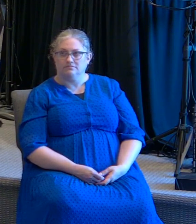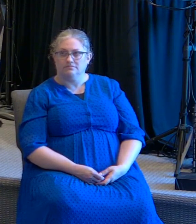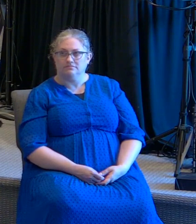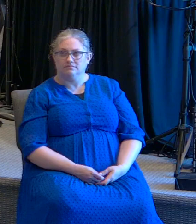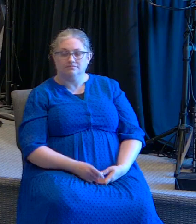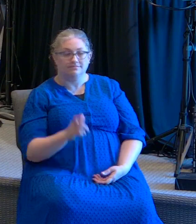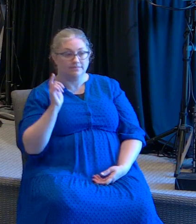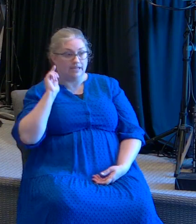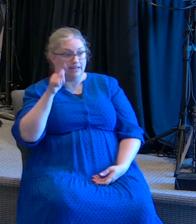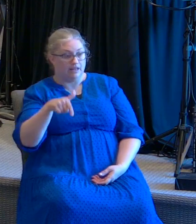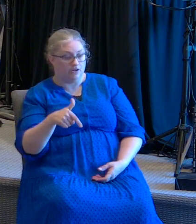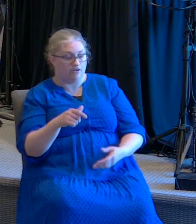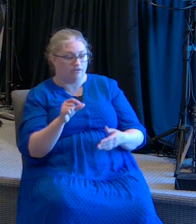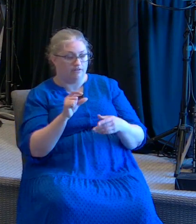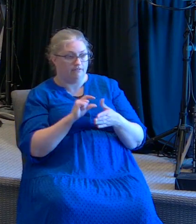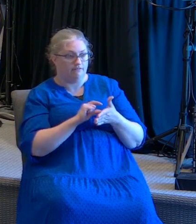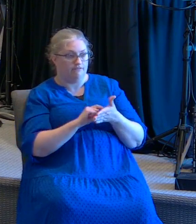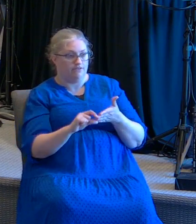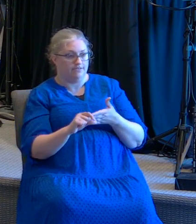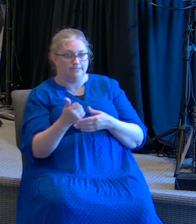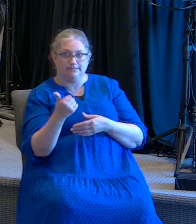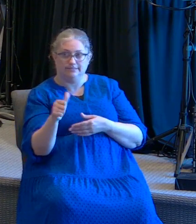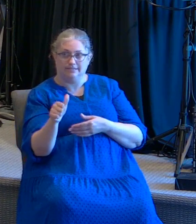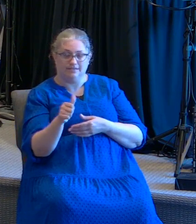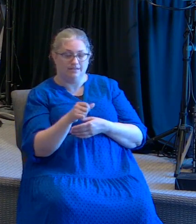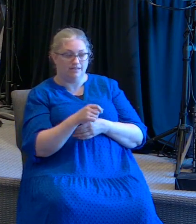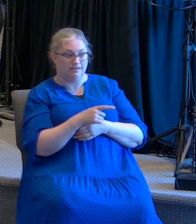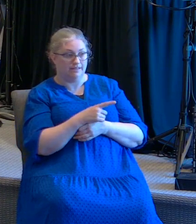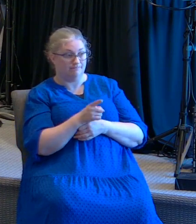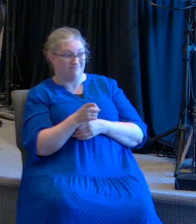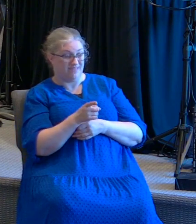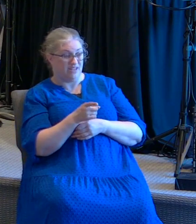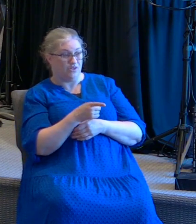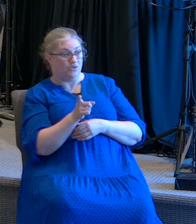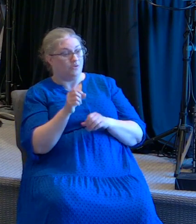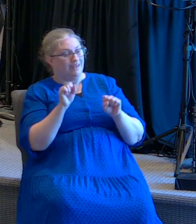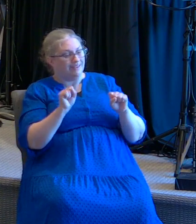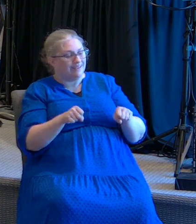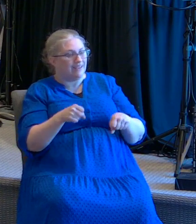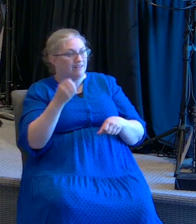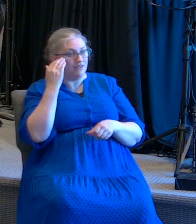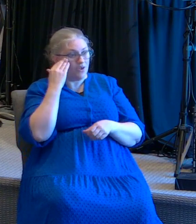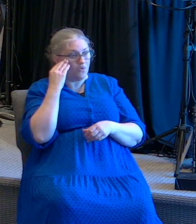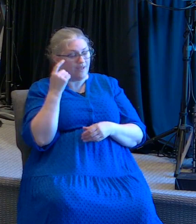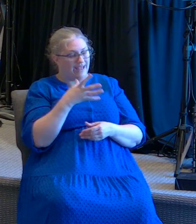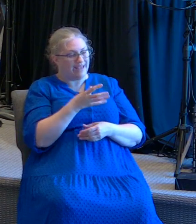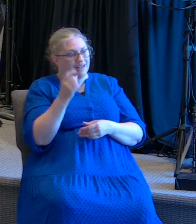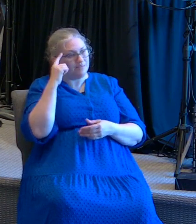later on in verse 10 he says that you may know and believe and understand that I am he